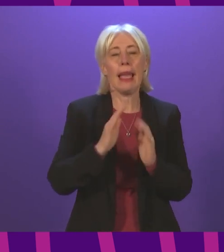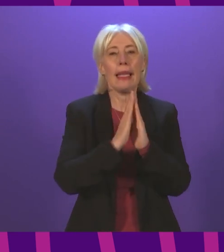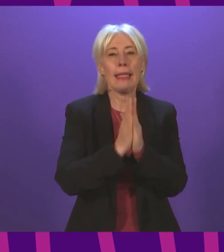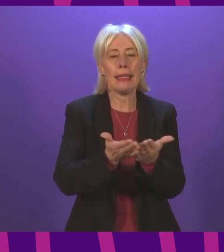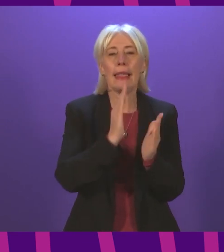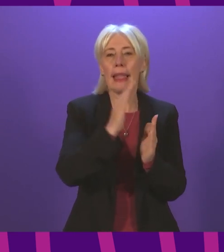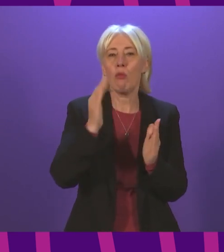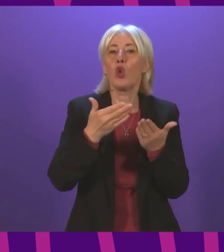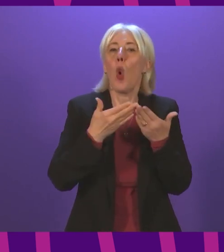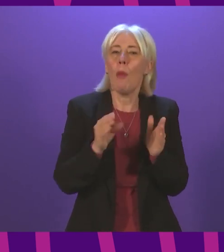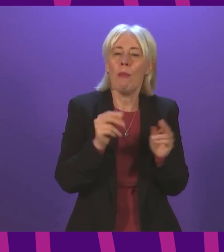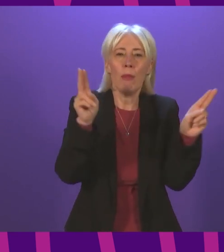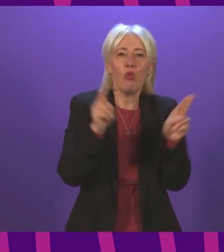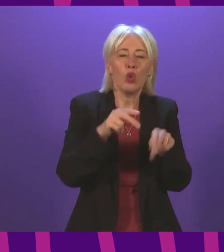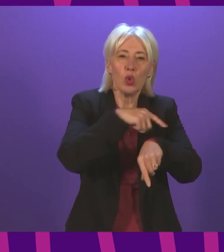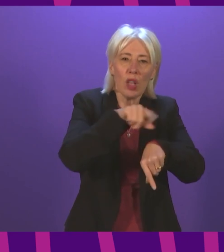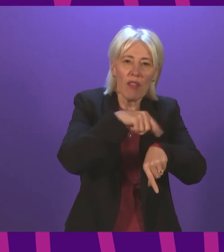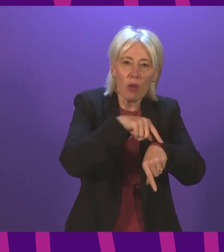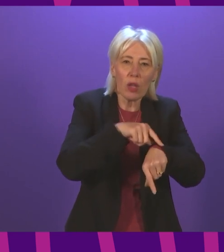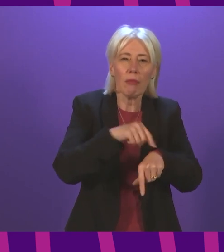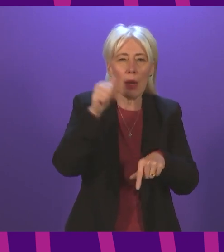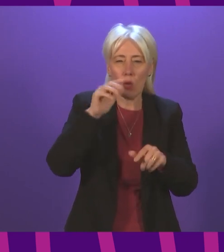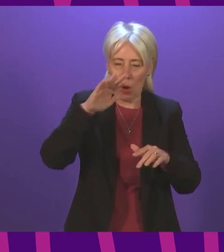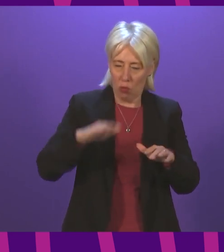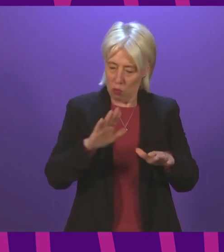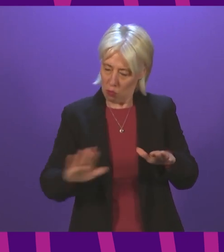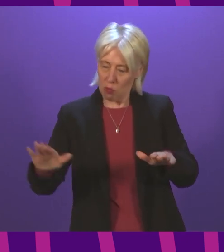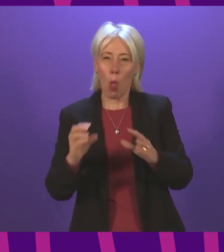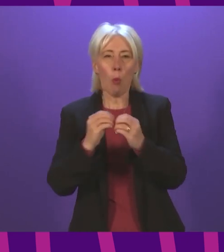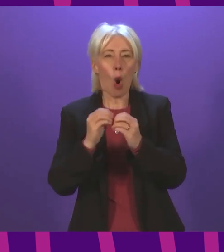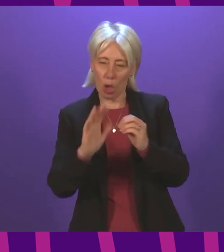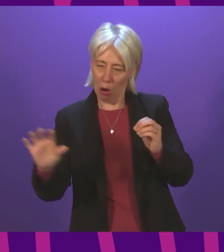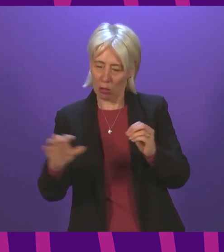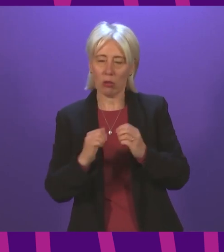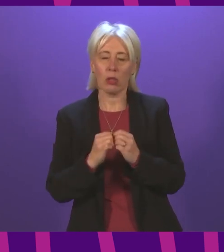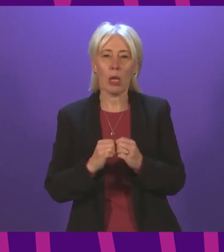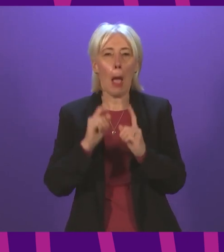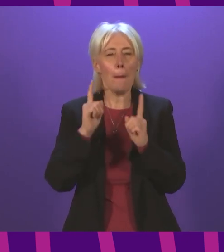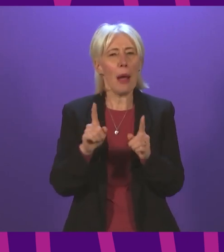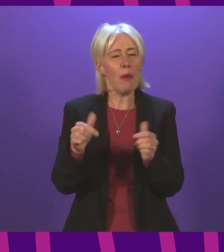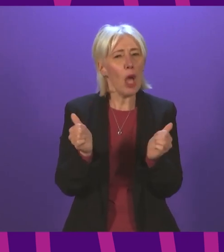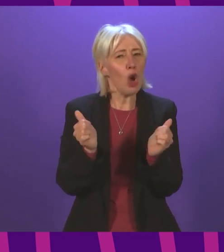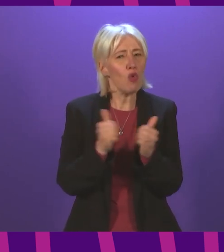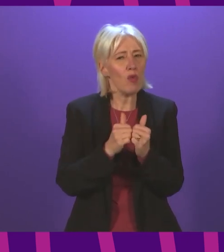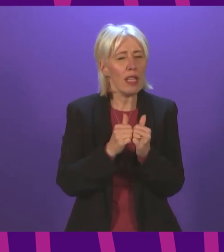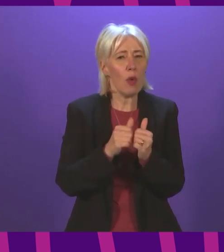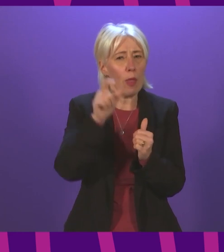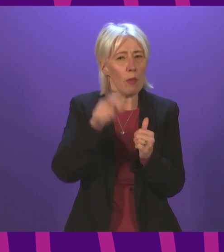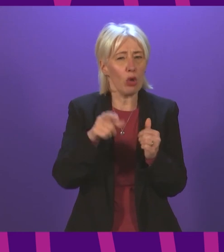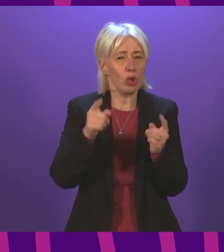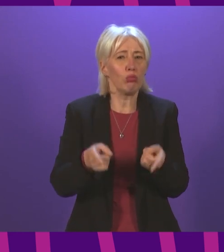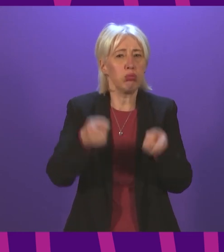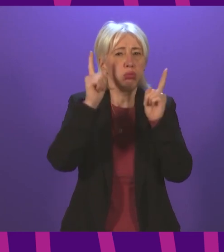reduced hours, including in Midlothian, South Tweeddale and Lauderdale. But does the First Minister agree with Pamela Tulloch, Chief Executive of Scottish